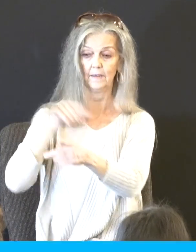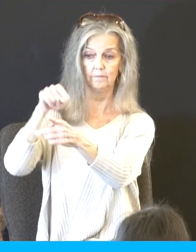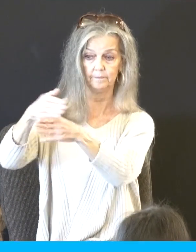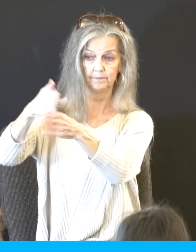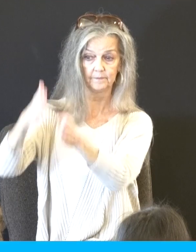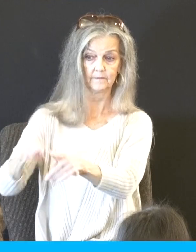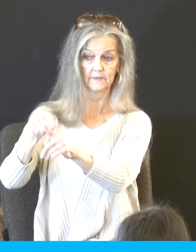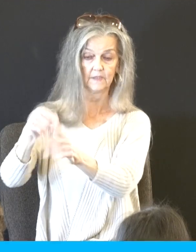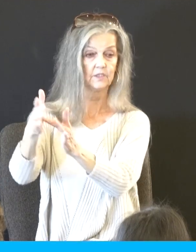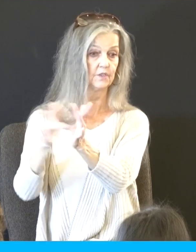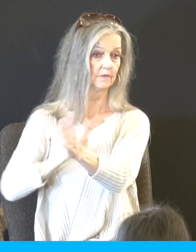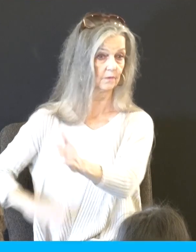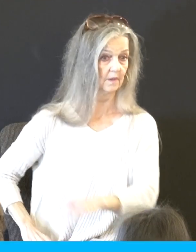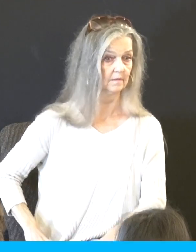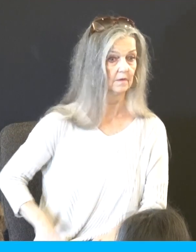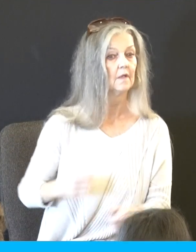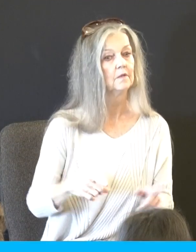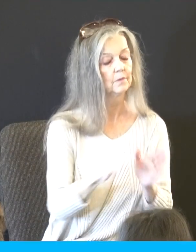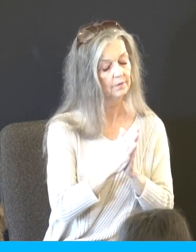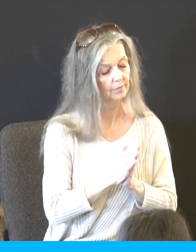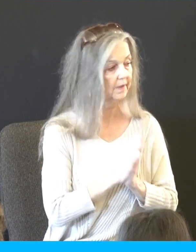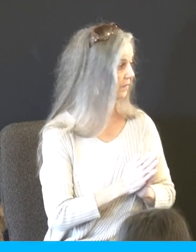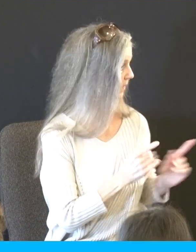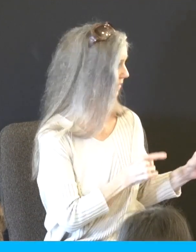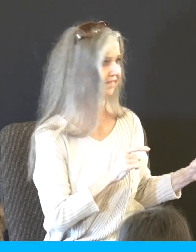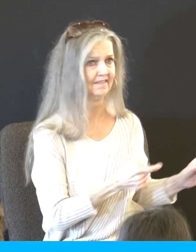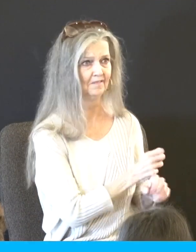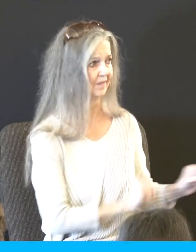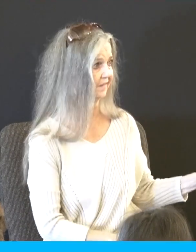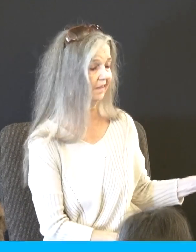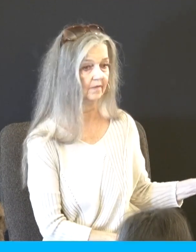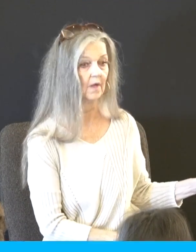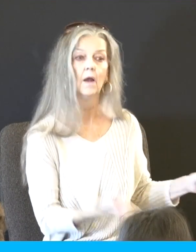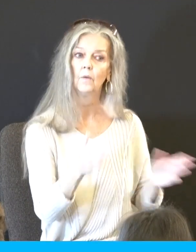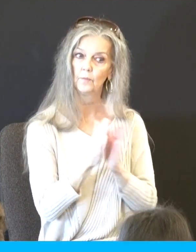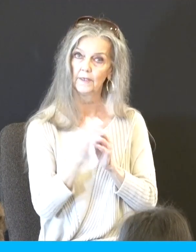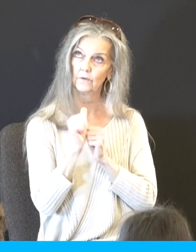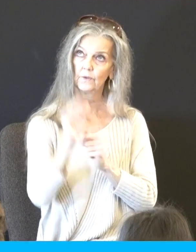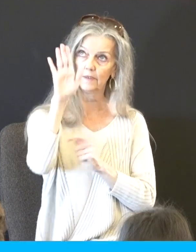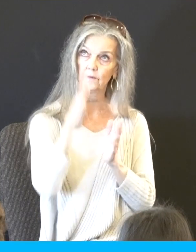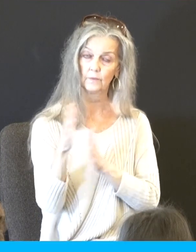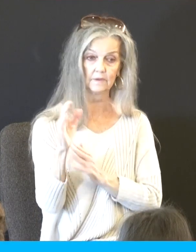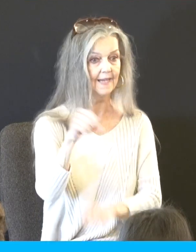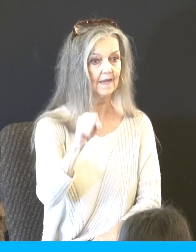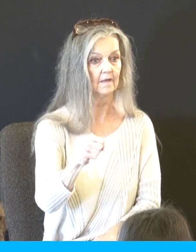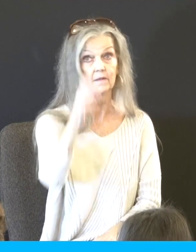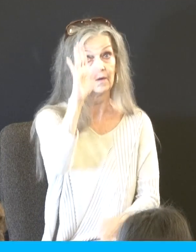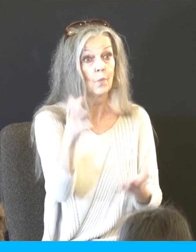So when you are praying for someone like, Lord, this guy needs to get saved, are we praying according to God's will? Yeah, he's made that clear when they went and they